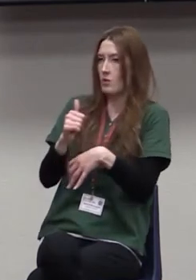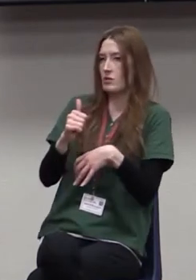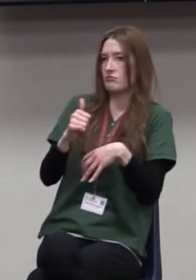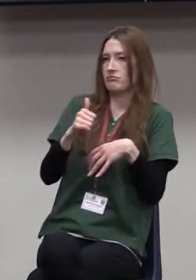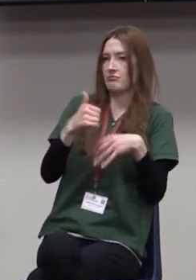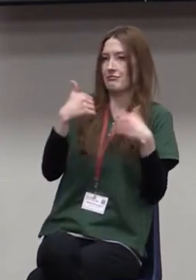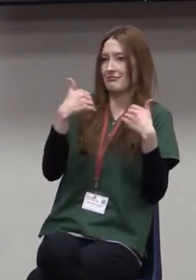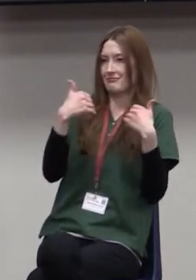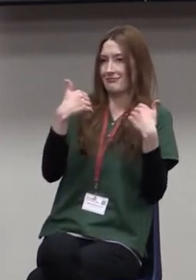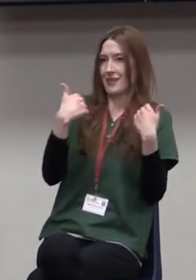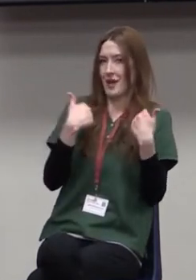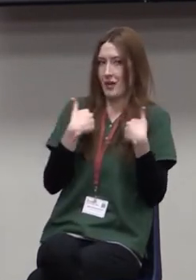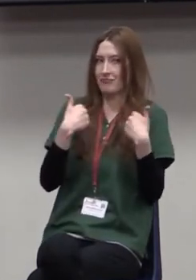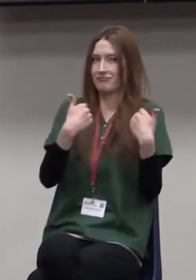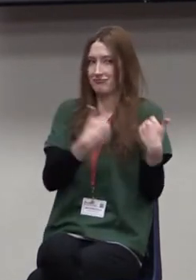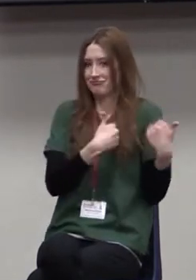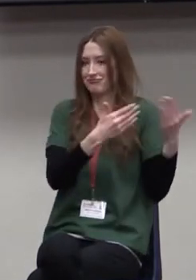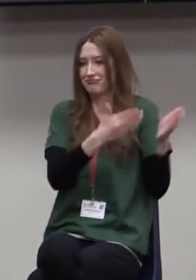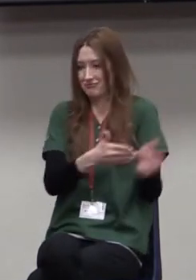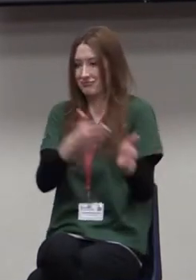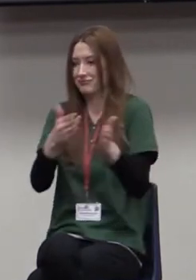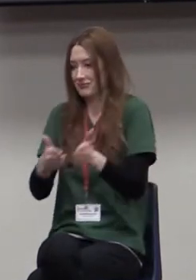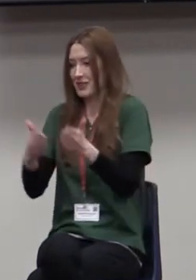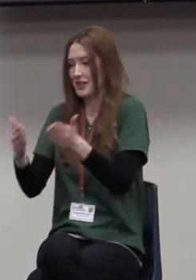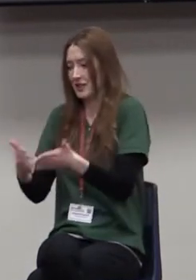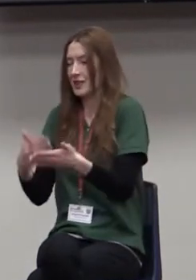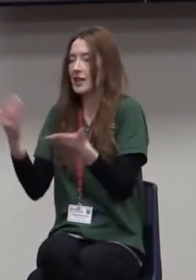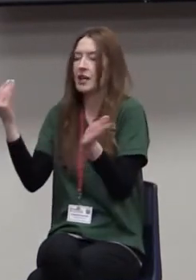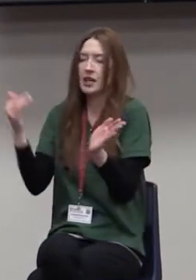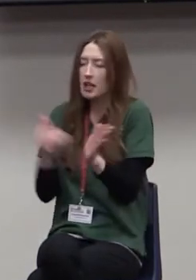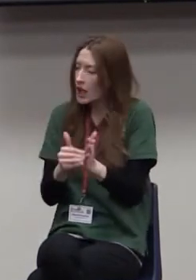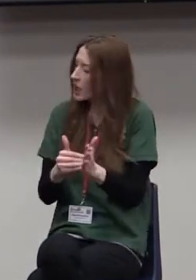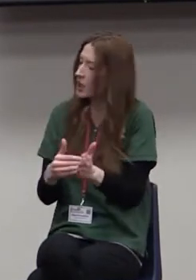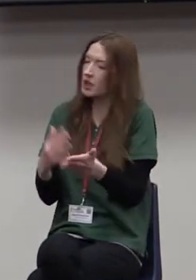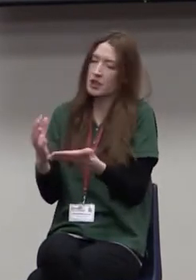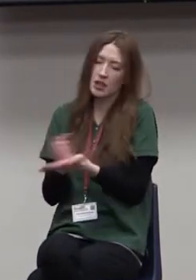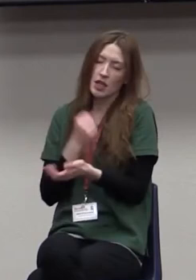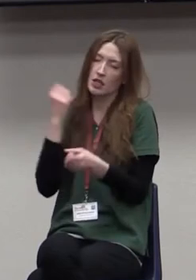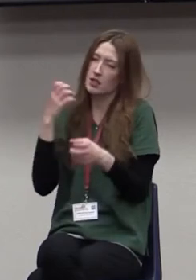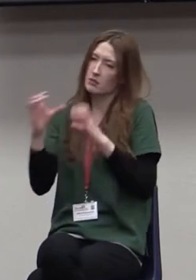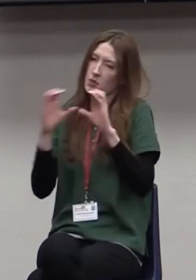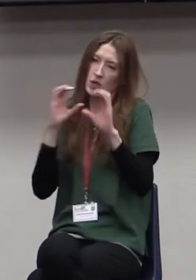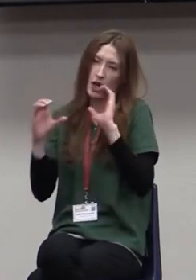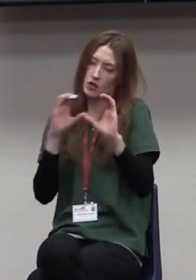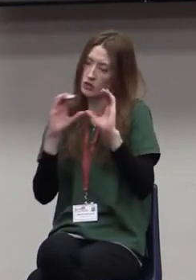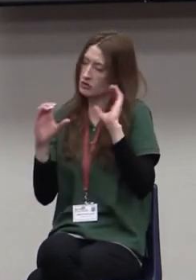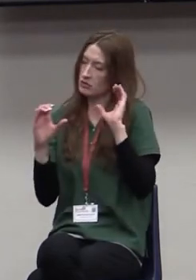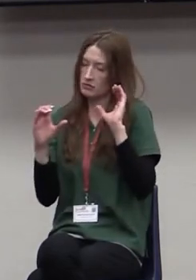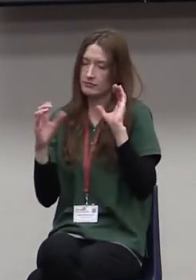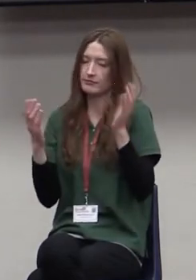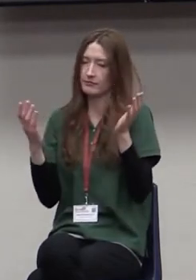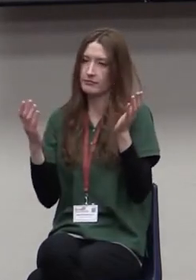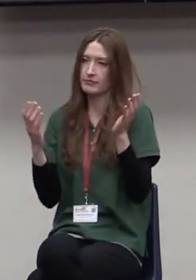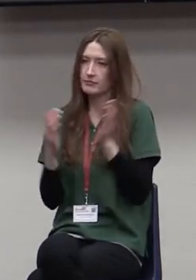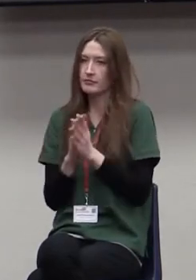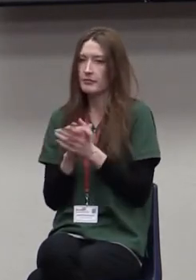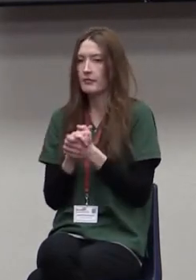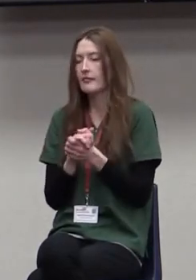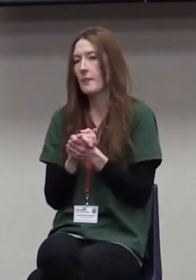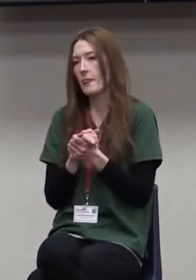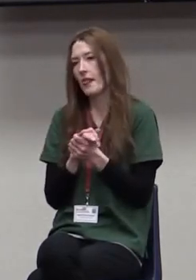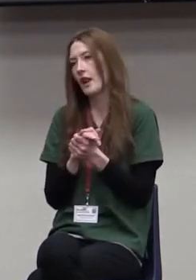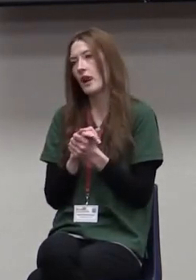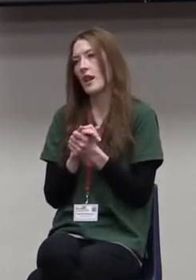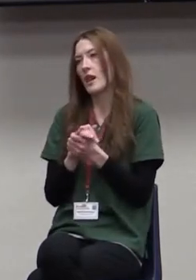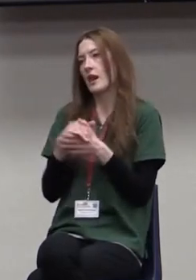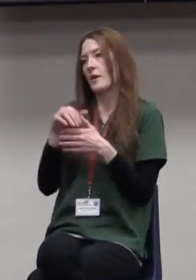again, it takes communication. And then, ultimately, we get down to execution. When it comes to the idea